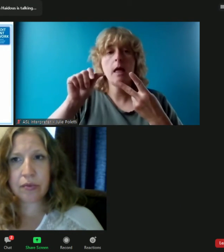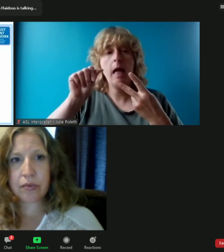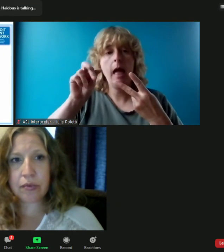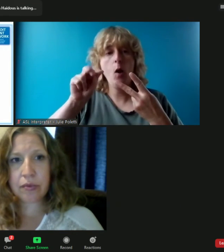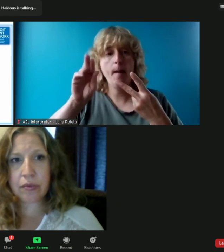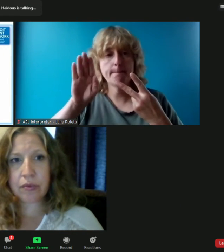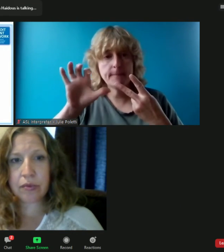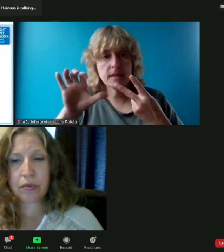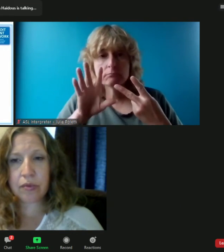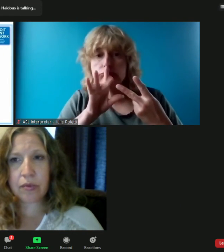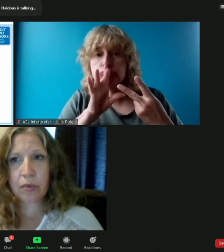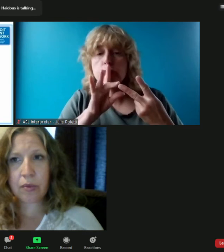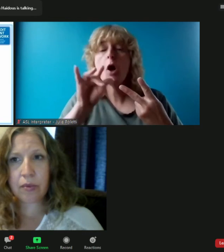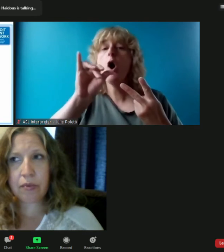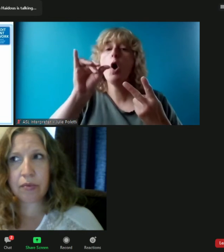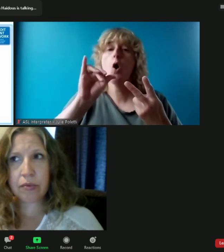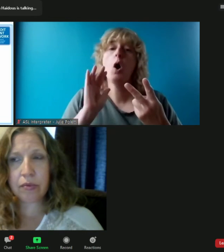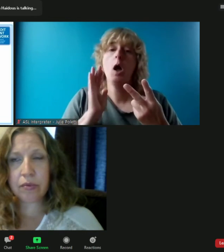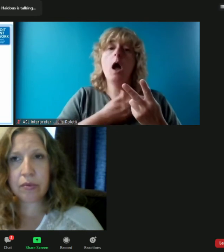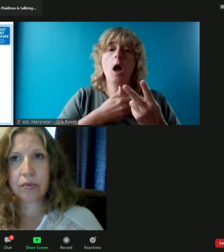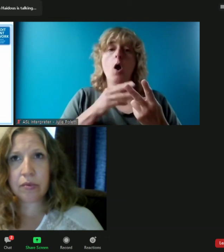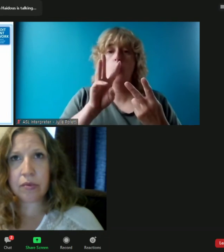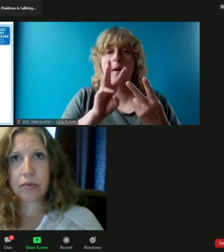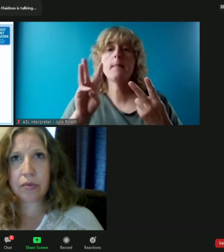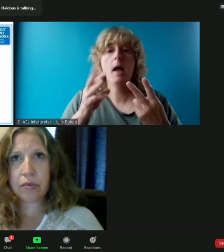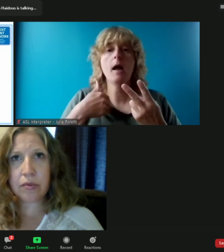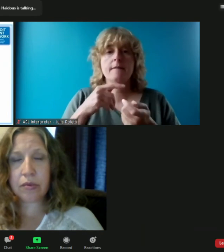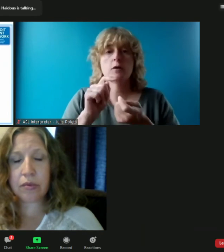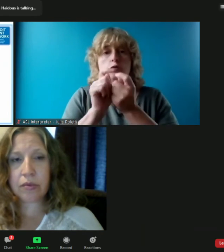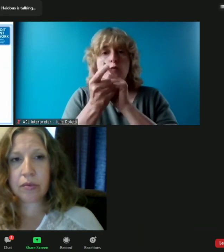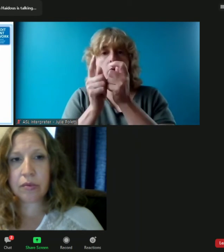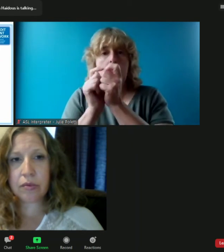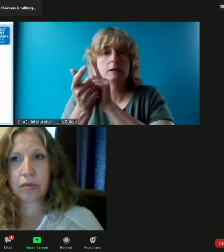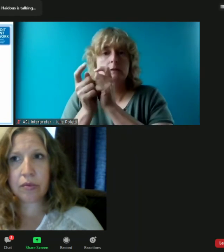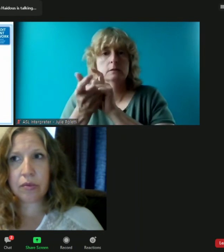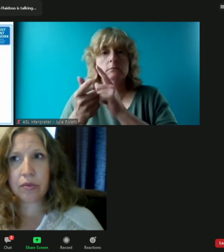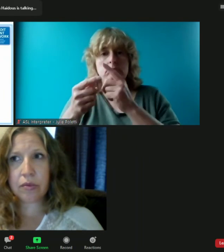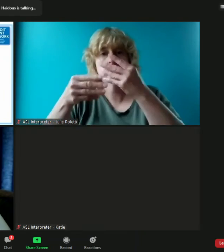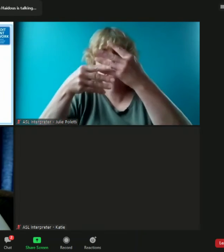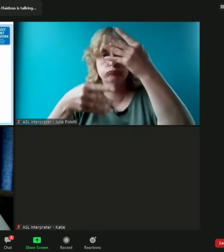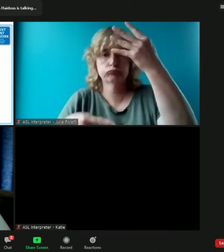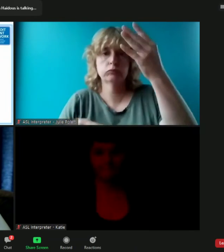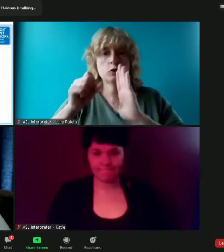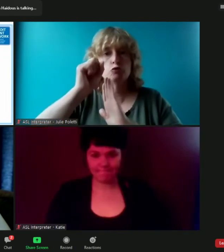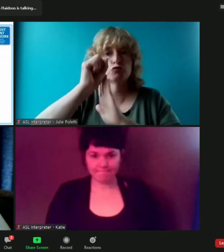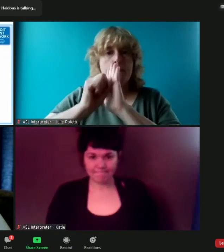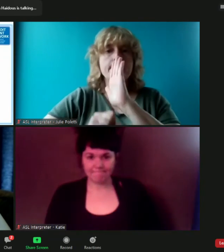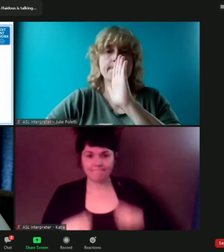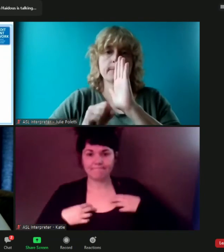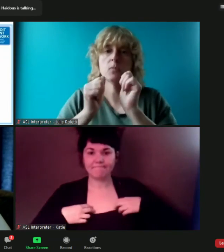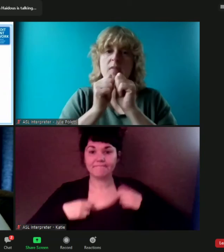our website is also translated into those various uh languages as well